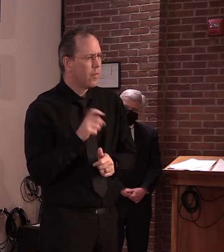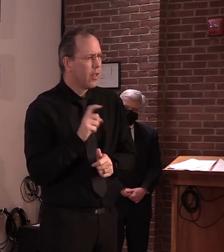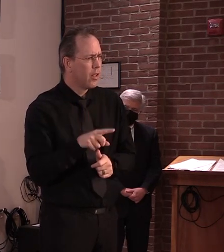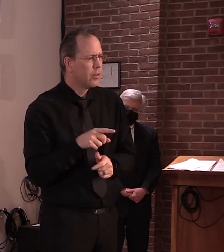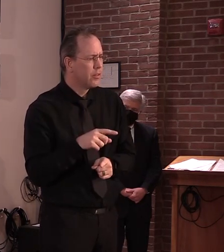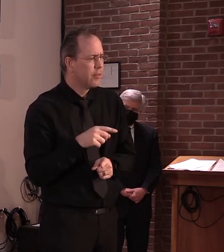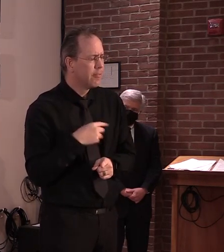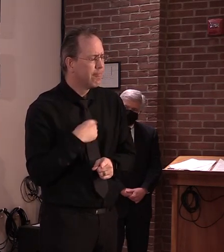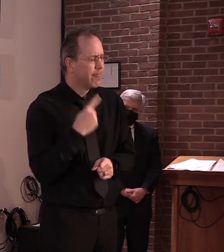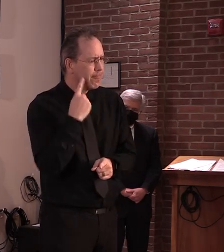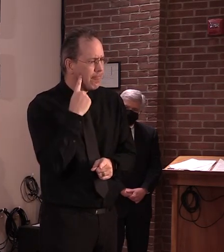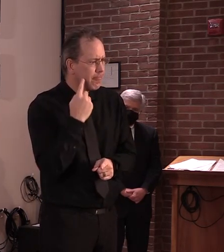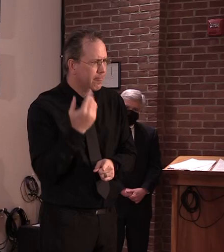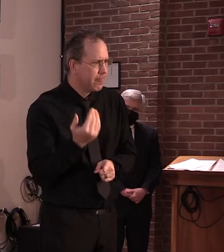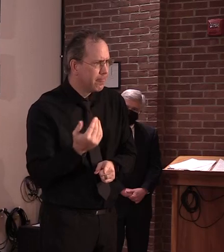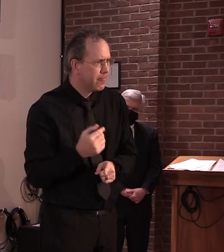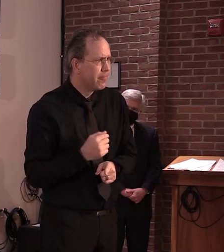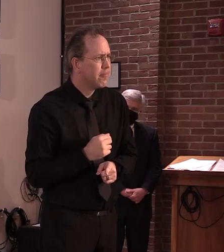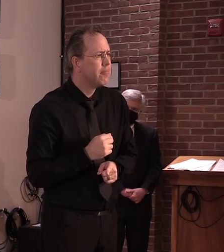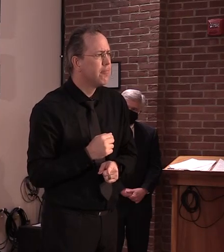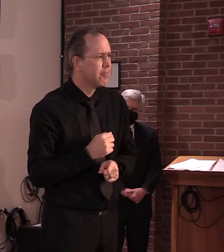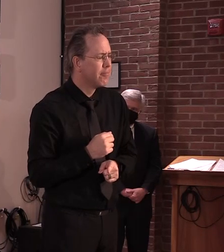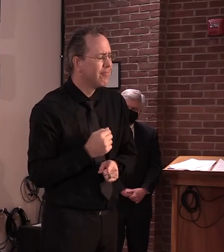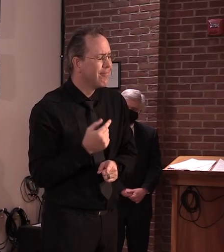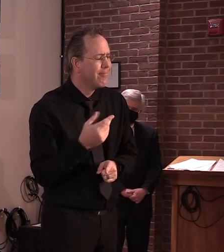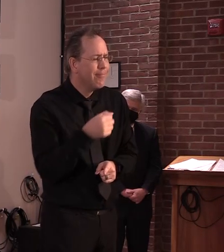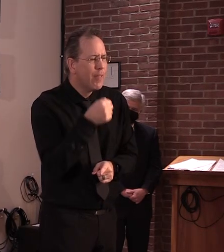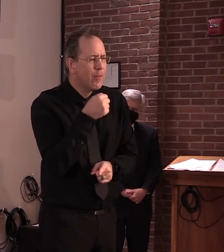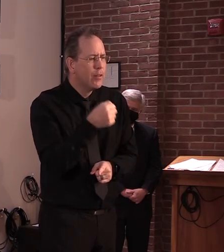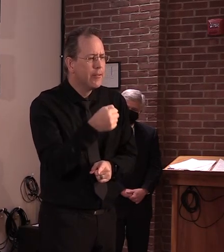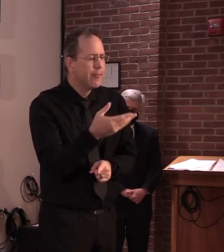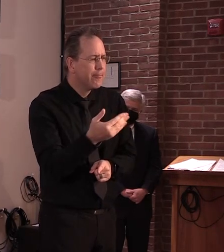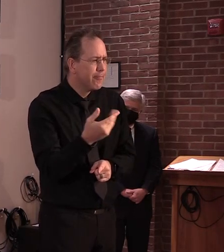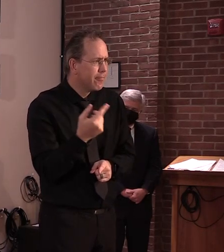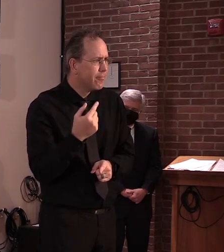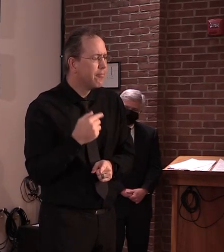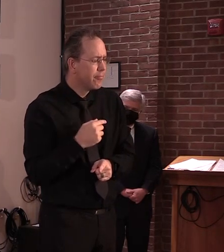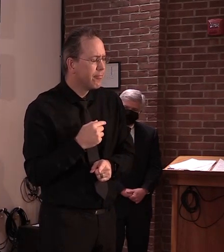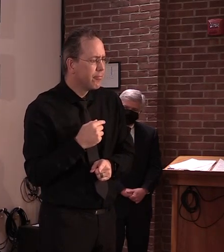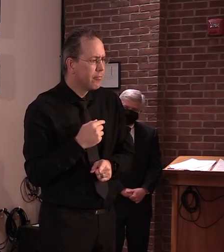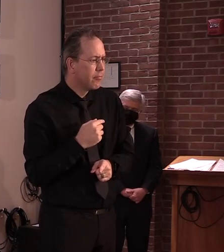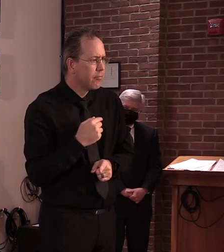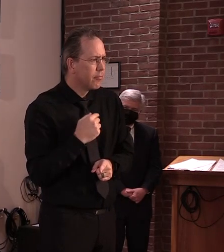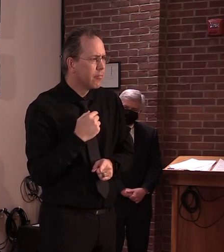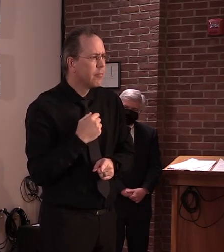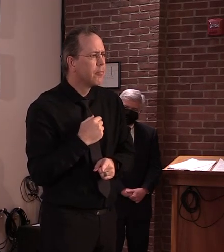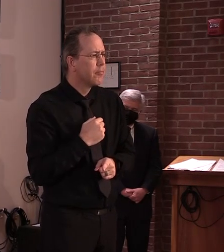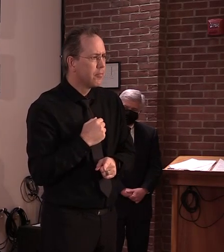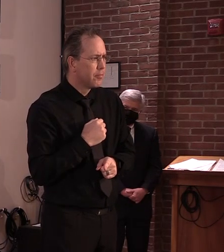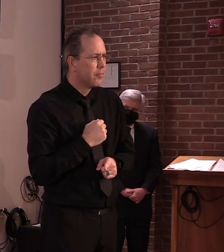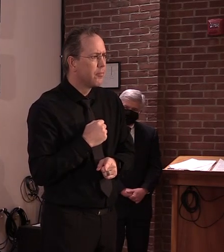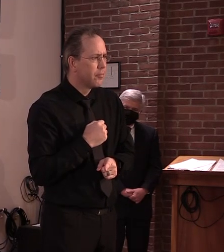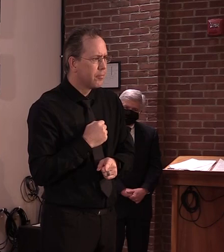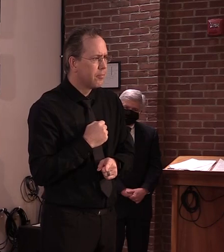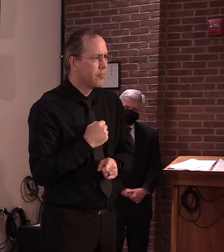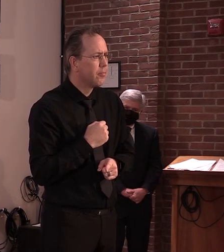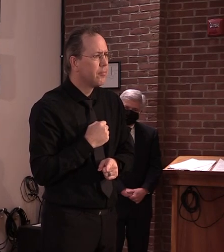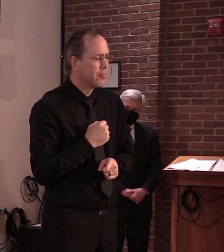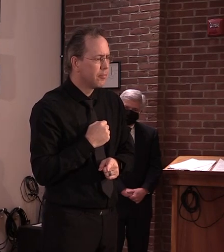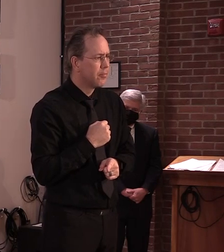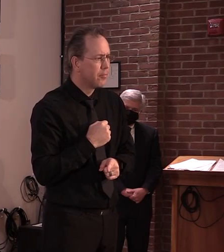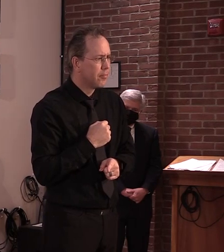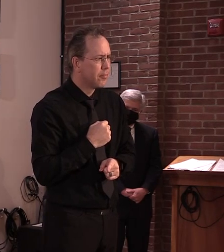if you could step a little closer to the mic. But could you clarify why are employees at retail shops